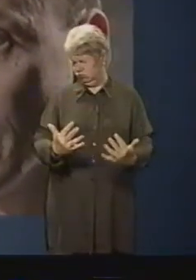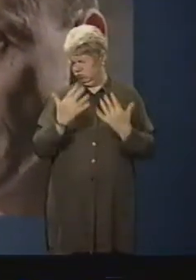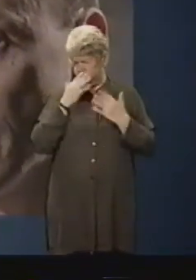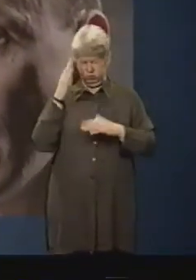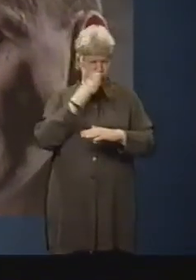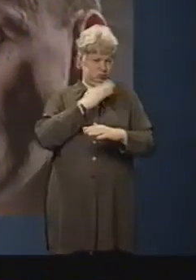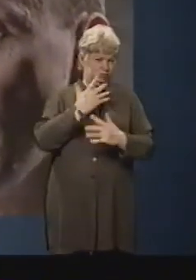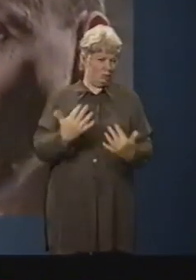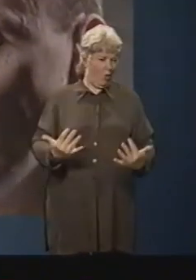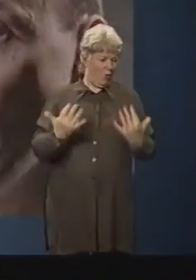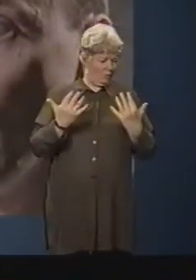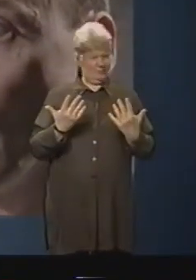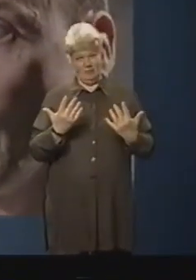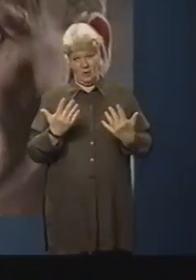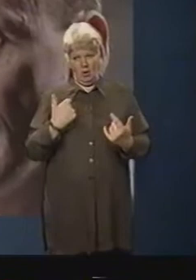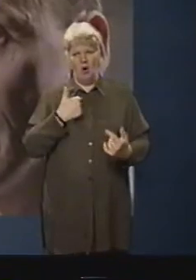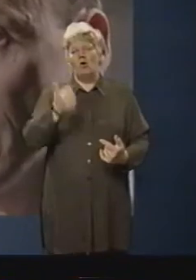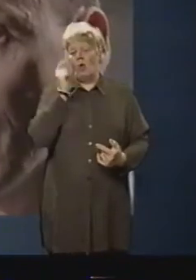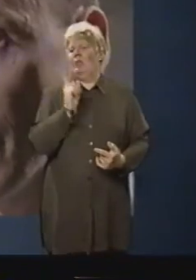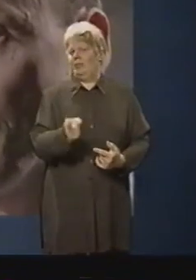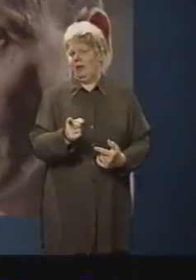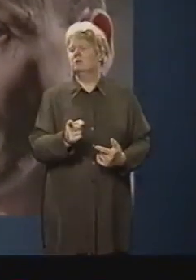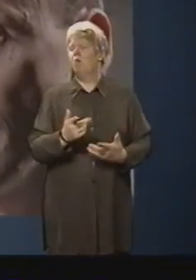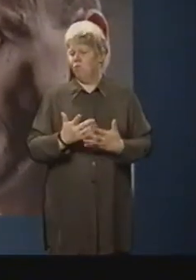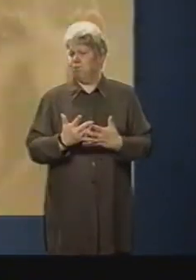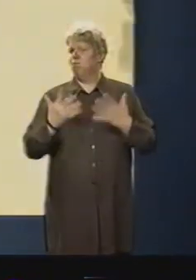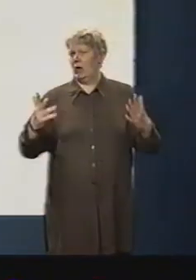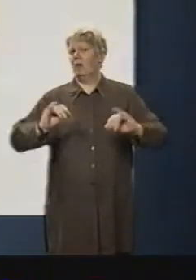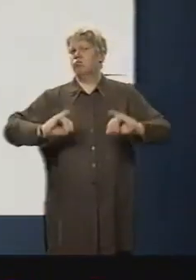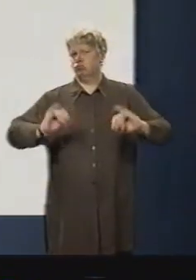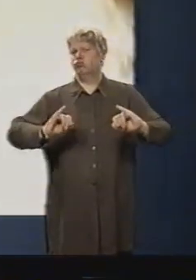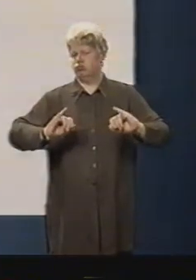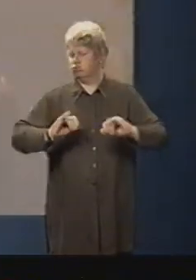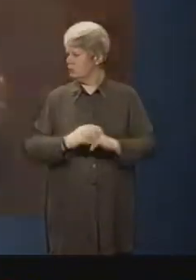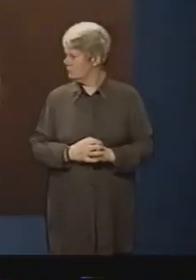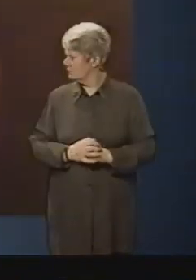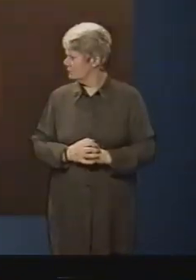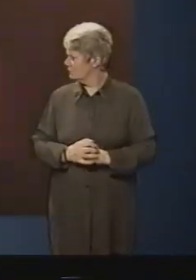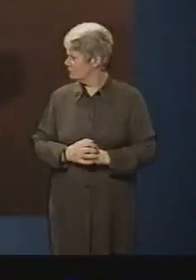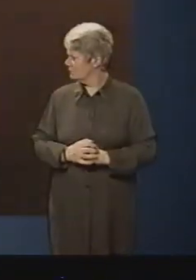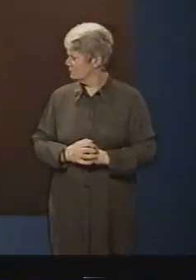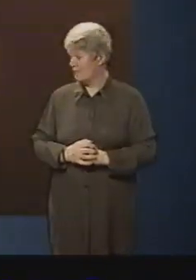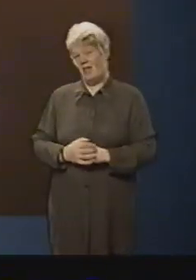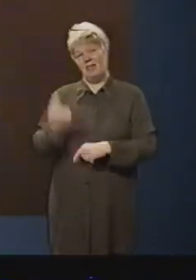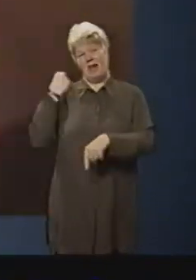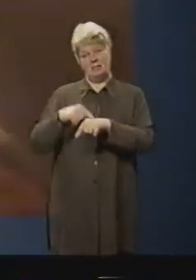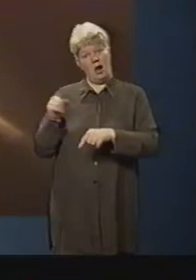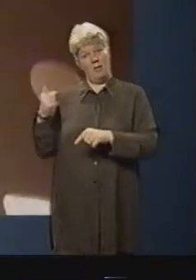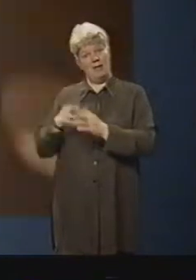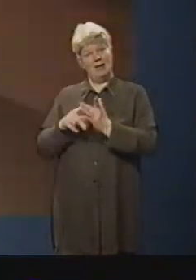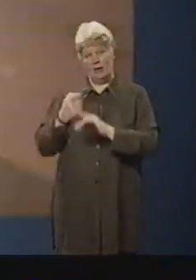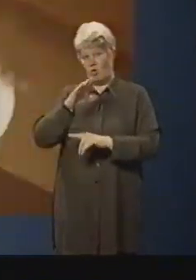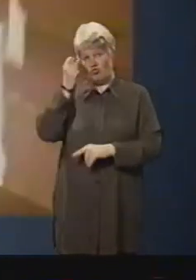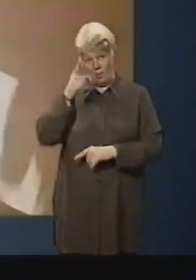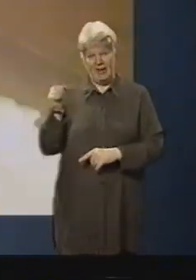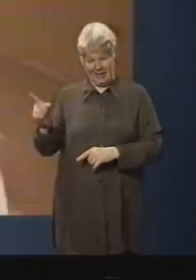that hit us, we knew that we were heading into something pretty horrific. He didn't realise it at the time, but he was about